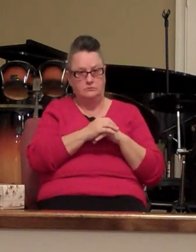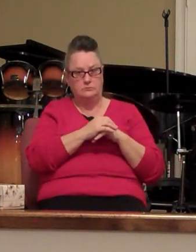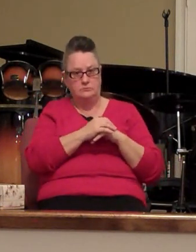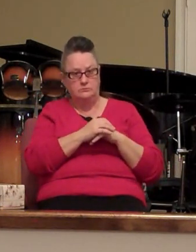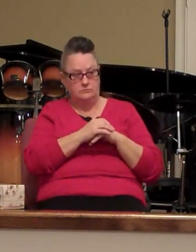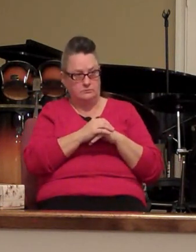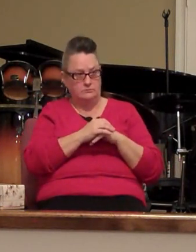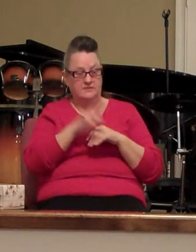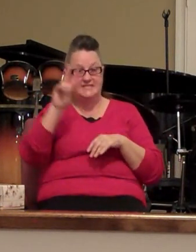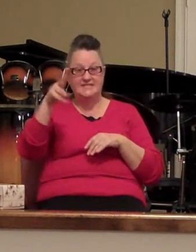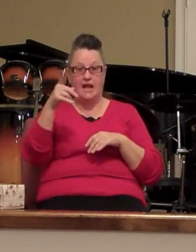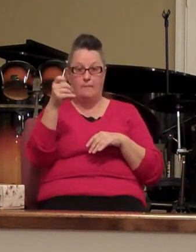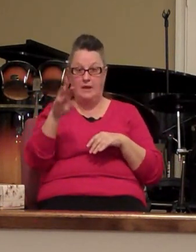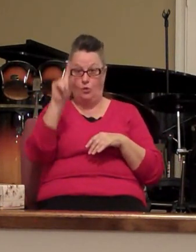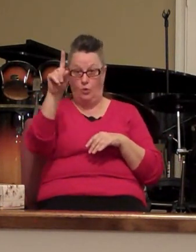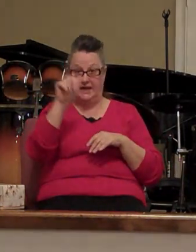say to Peter 1 to 10 wherefore